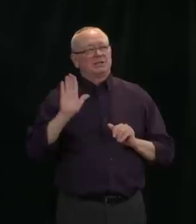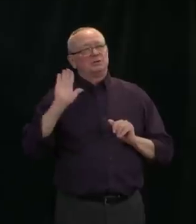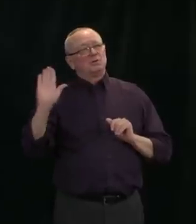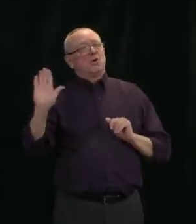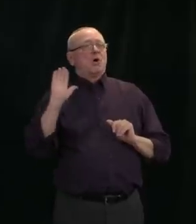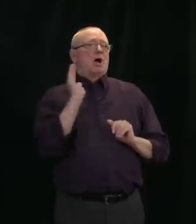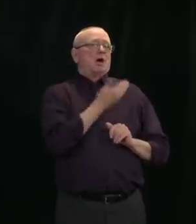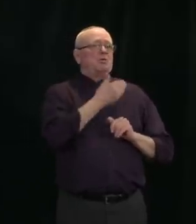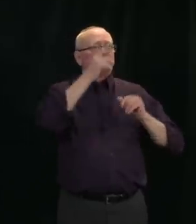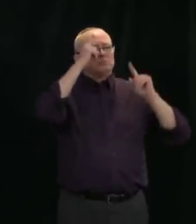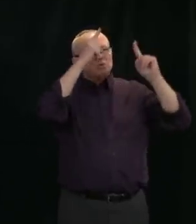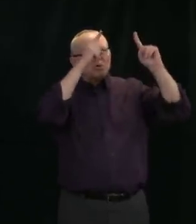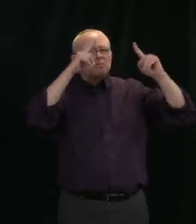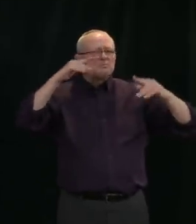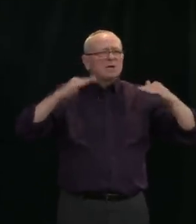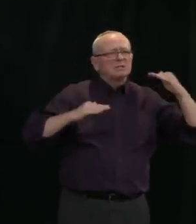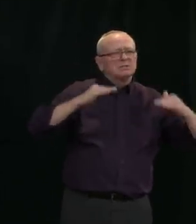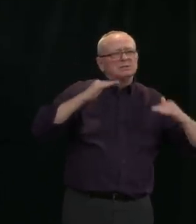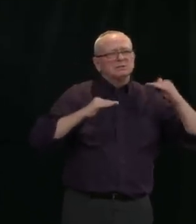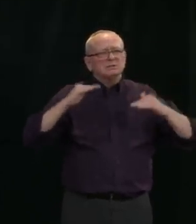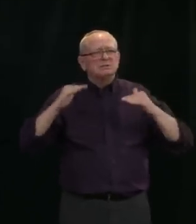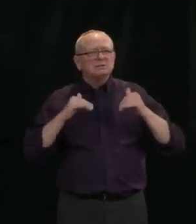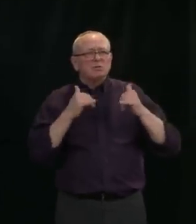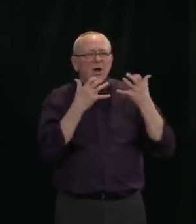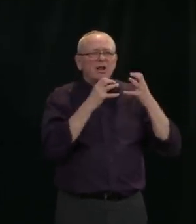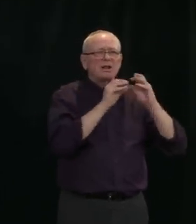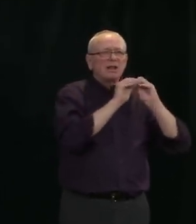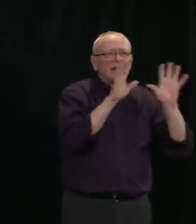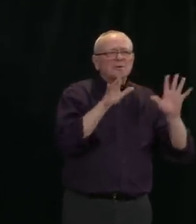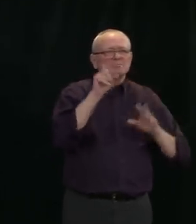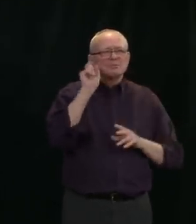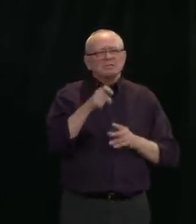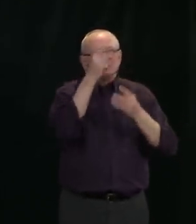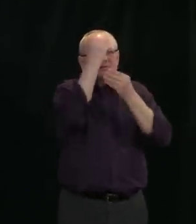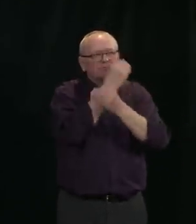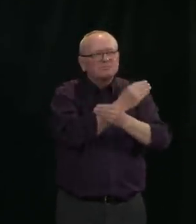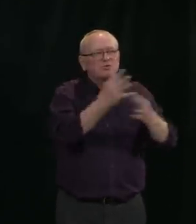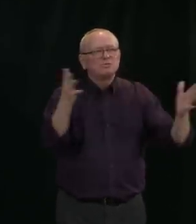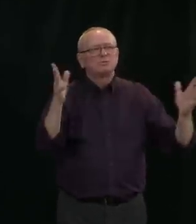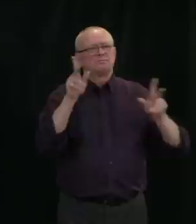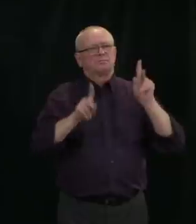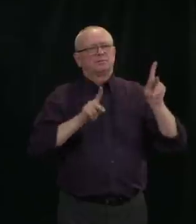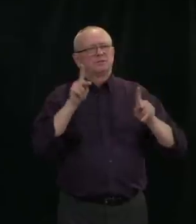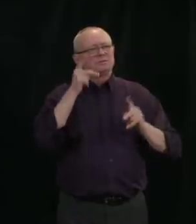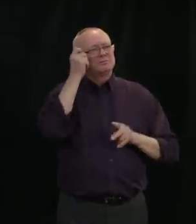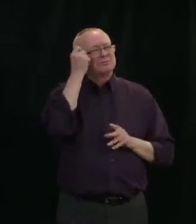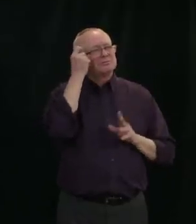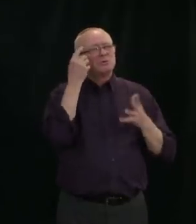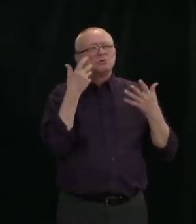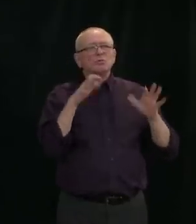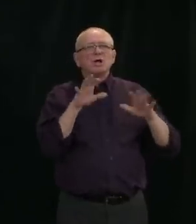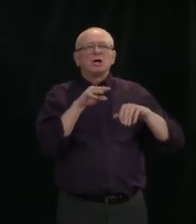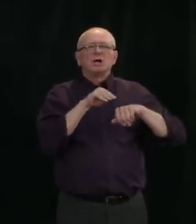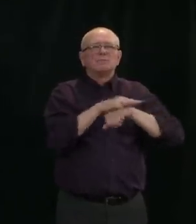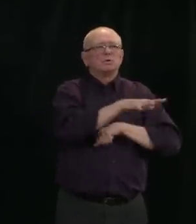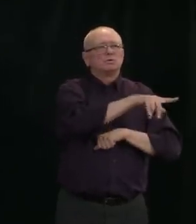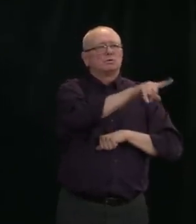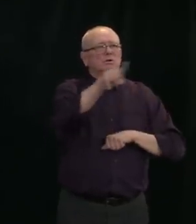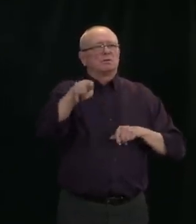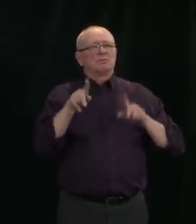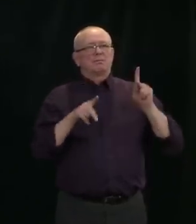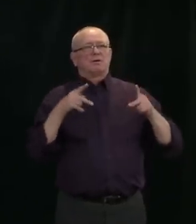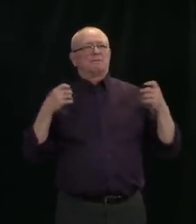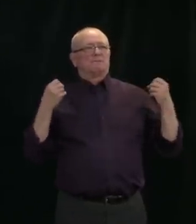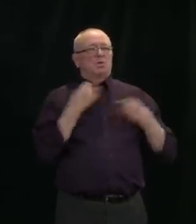Also making sure that when we disclose information, we're not causing excess anxiety and fear at the local level. So